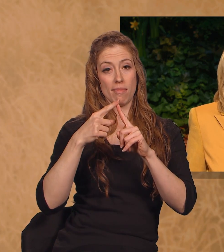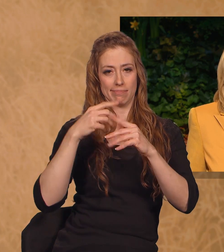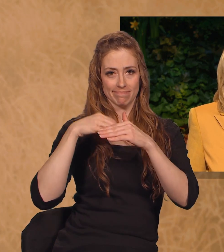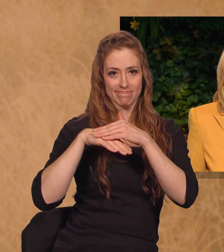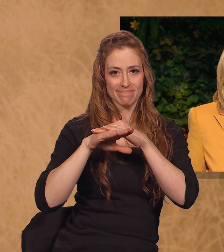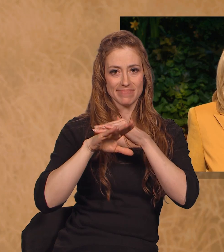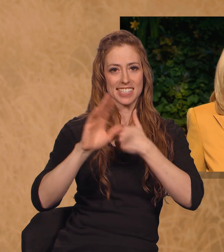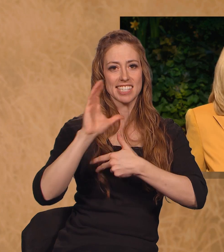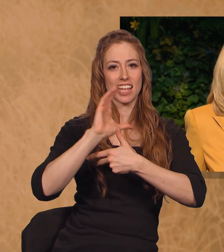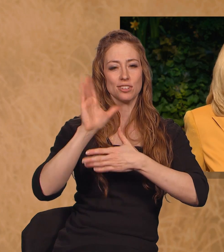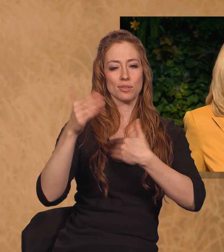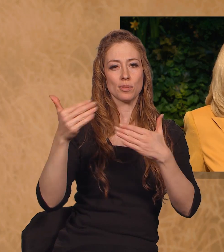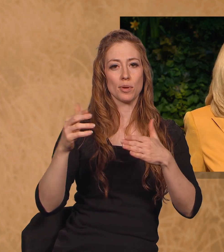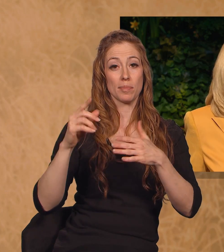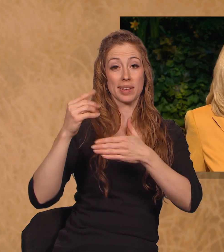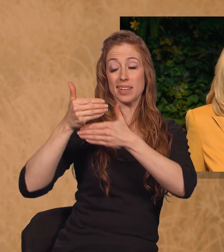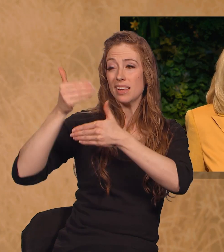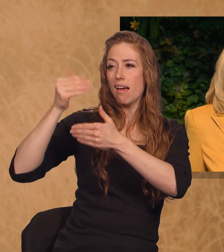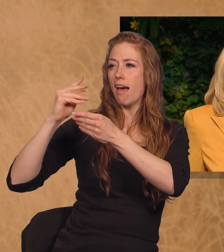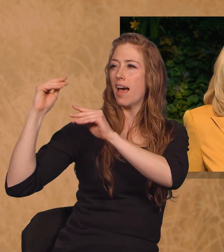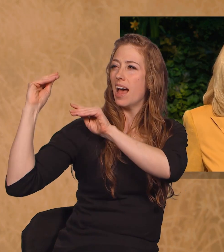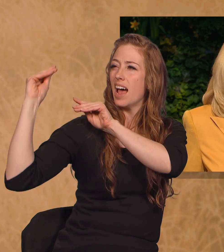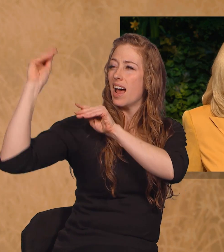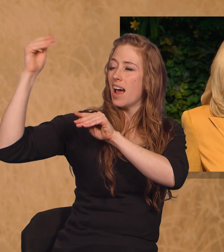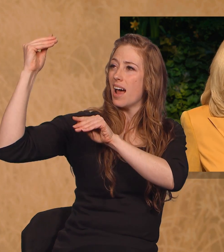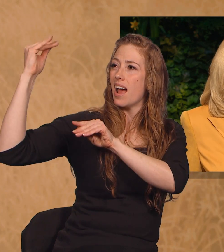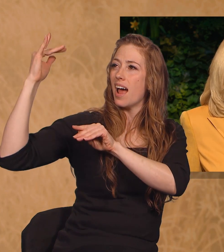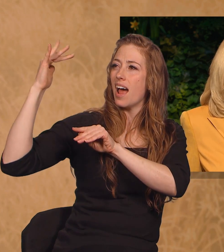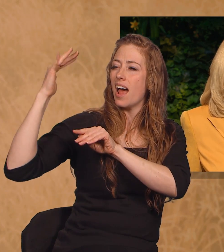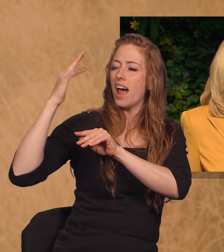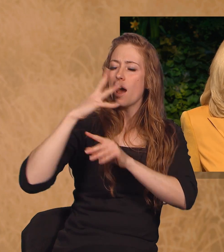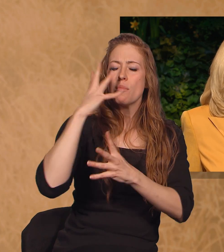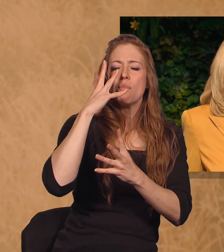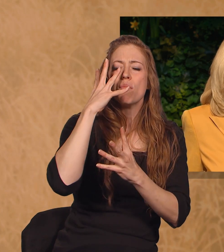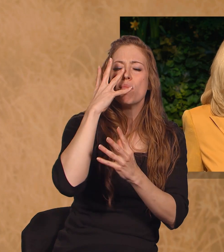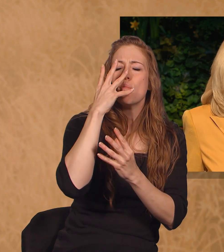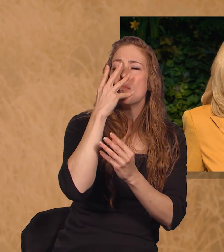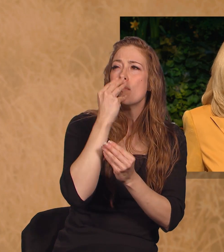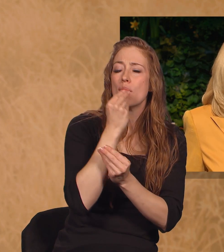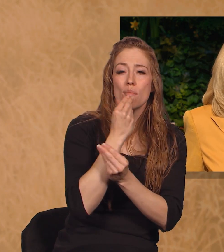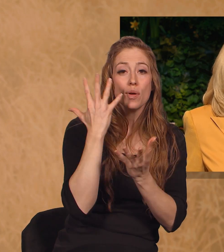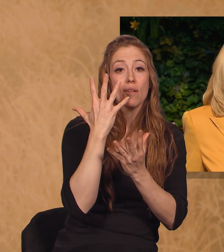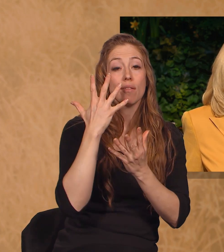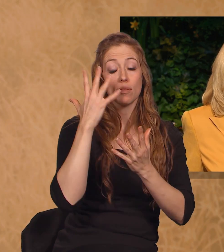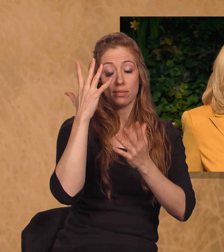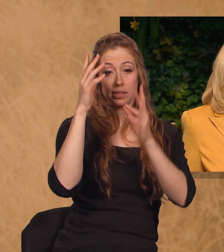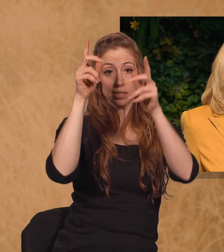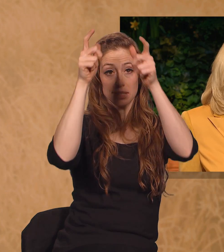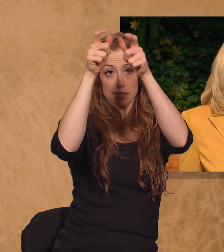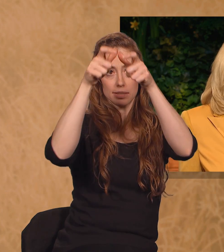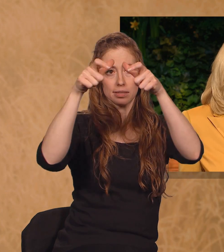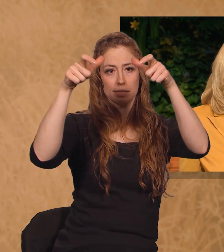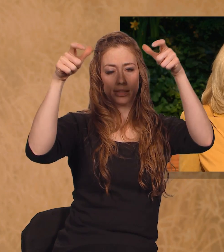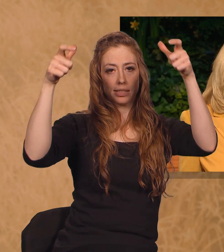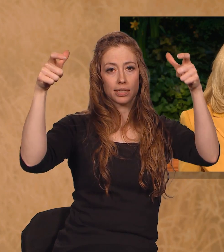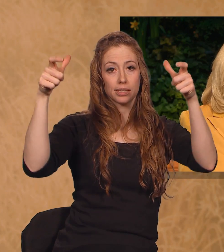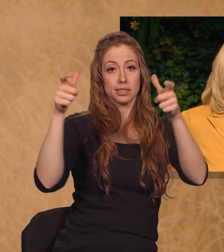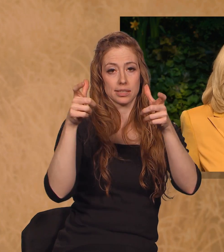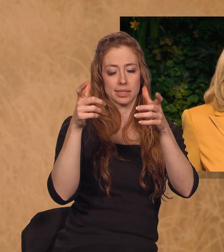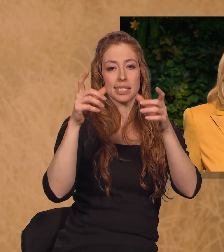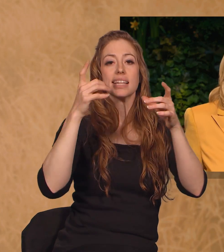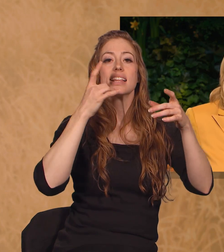brilliant, and it was made even more so by the crystal chandelier, which reflected the light on its many carved